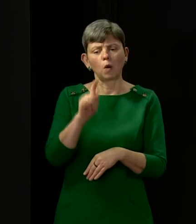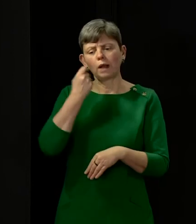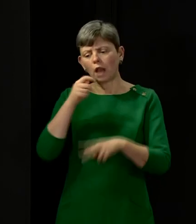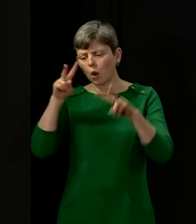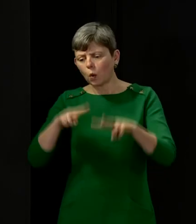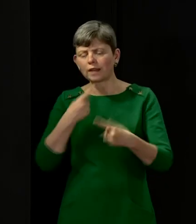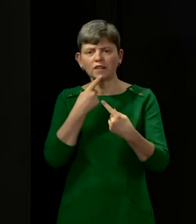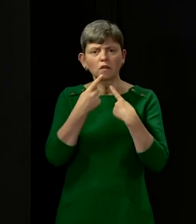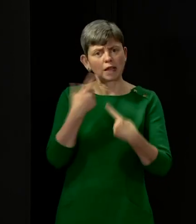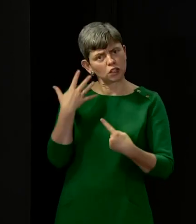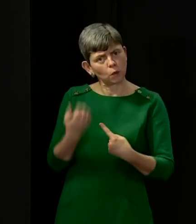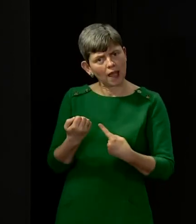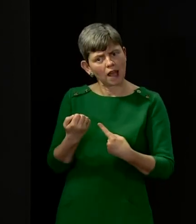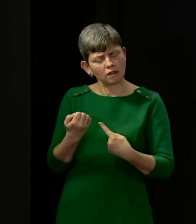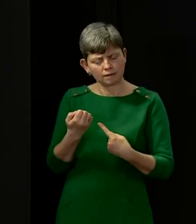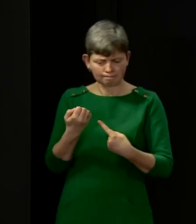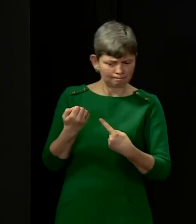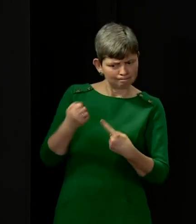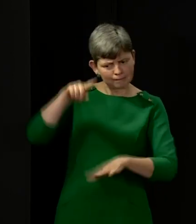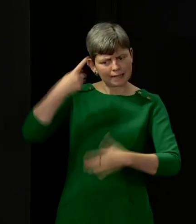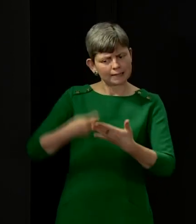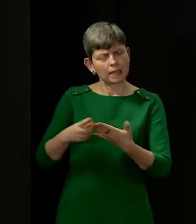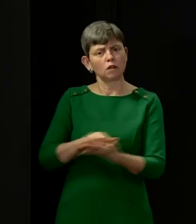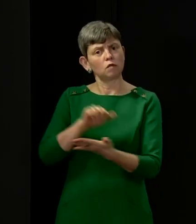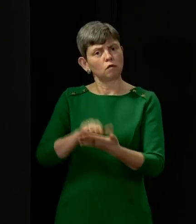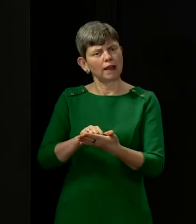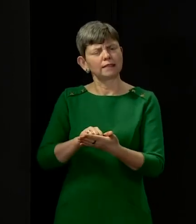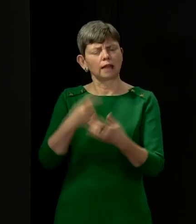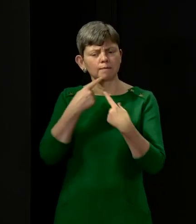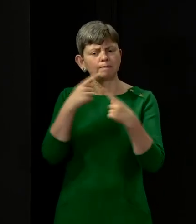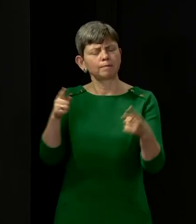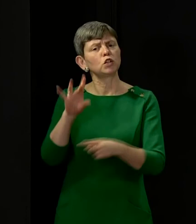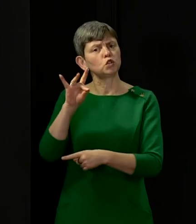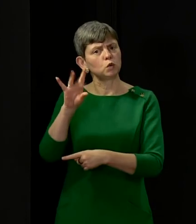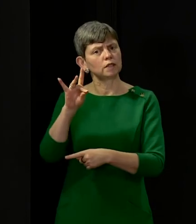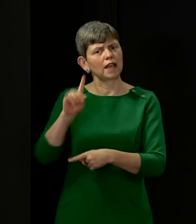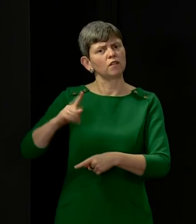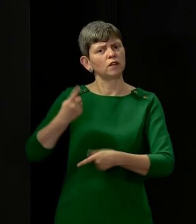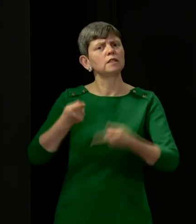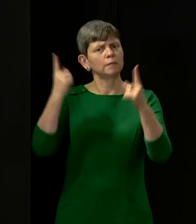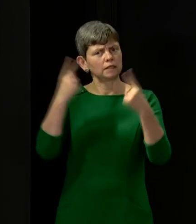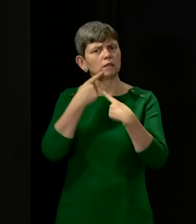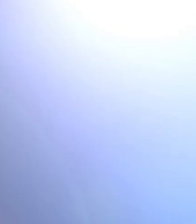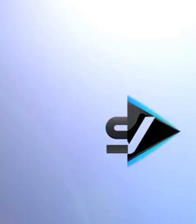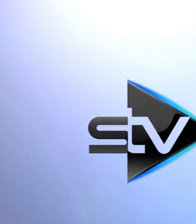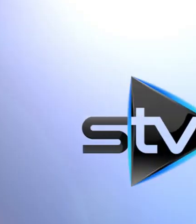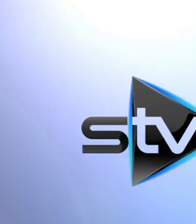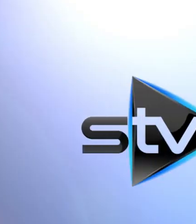think are the right judgments to make and we'll make that clear on Tuesday when the First Minister speaks in the Scottish Parliament.